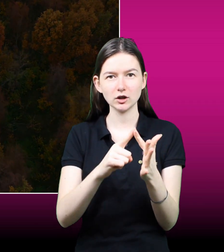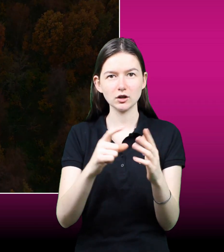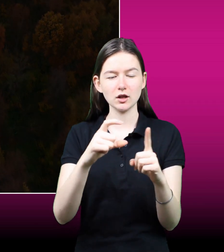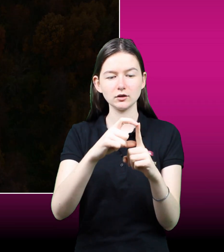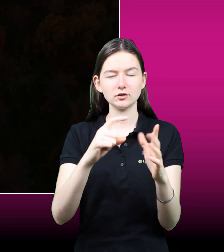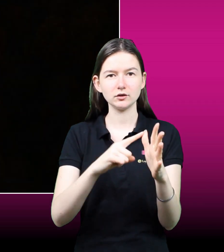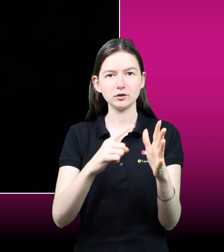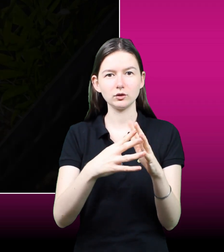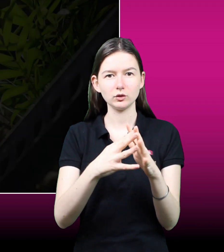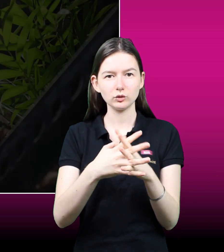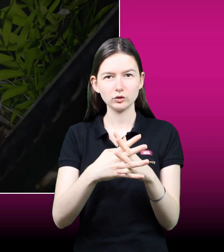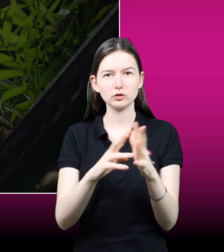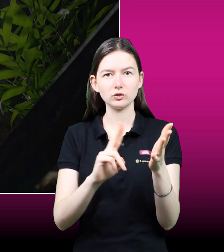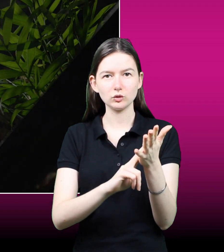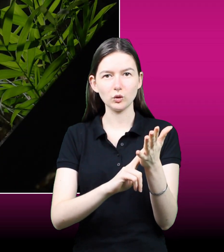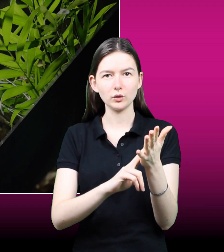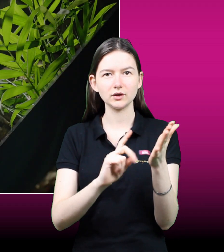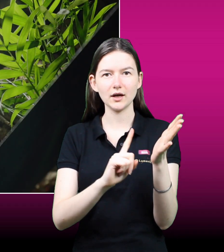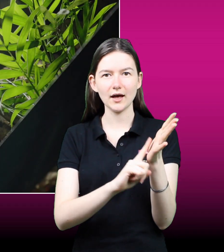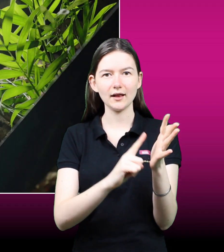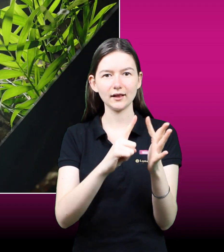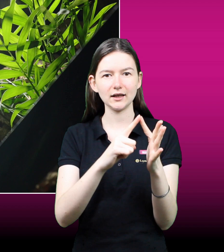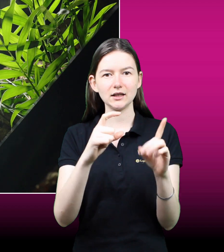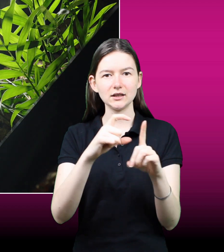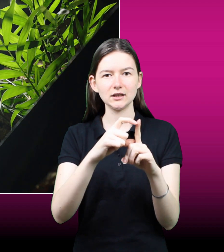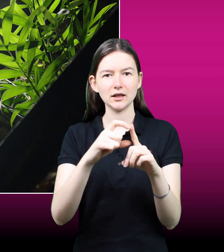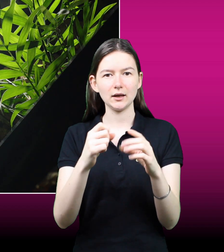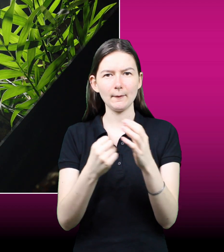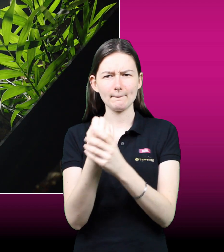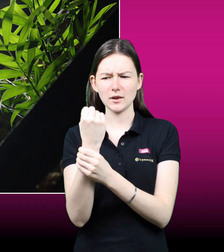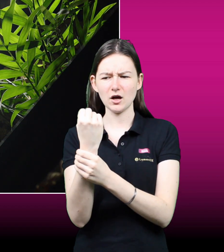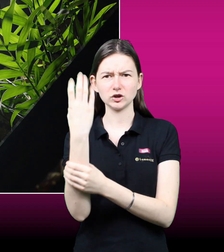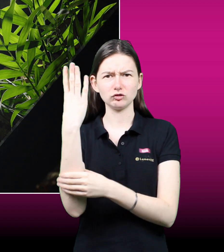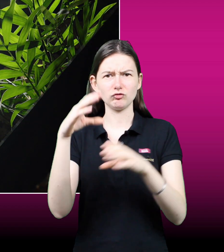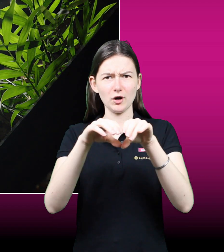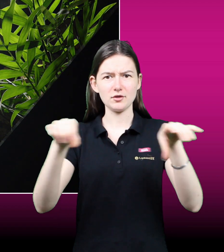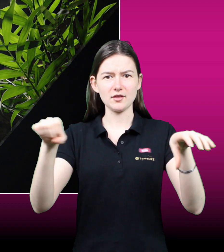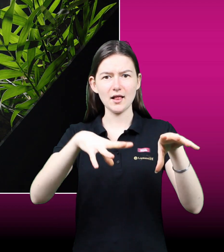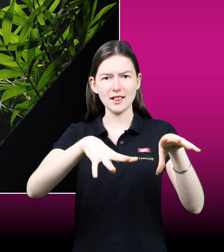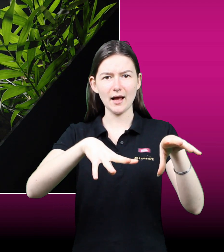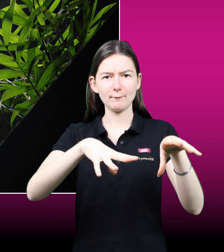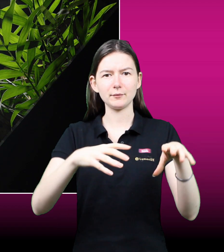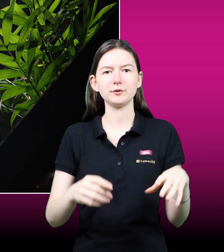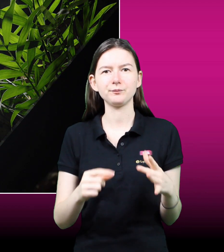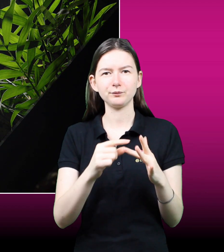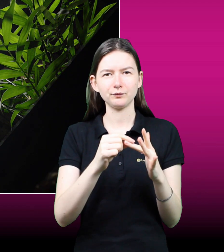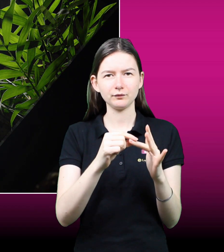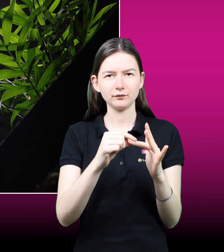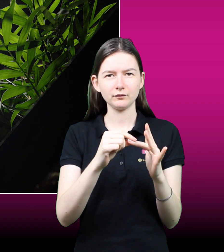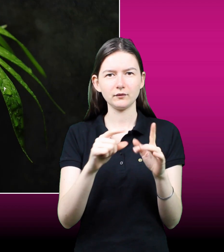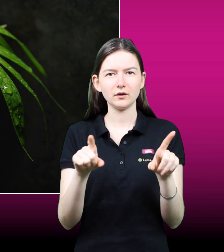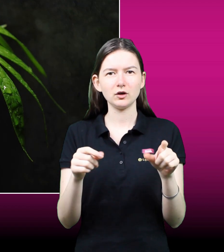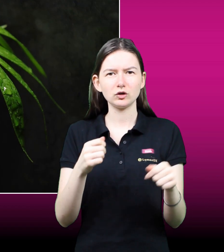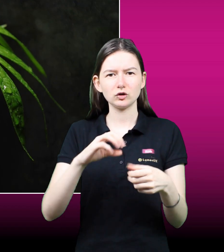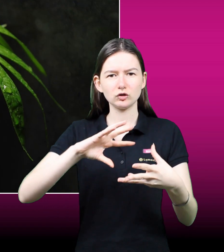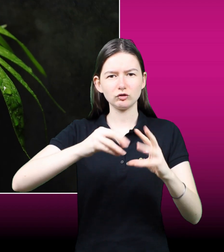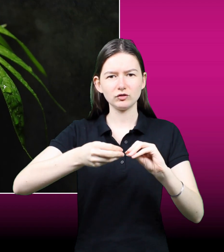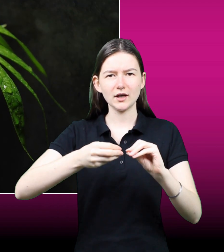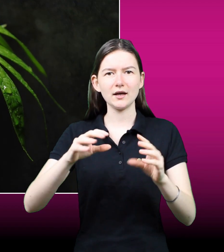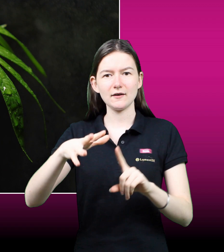all. With Luminize, you can also control Luminize-enabled Jungle Dawn LED plant growth lamps, creating an environment